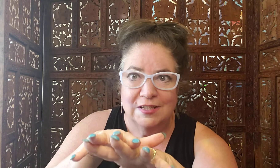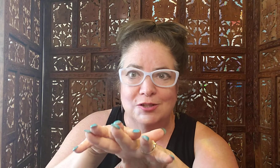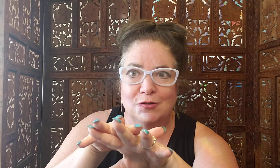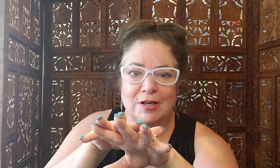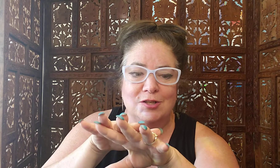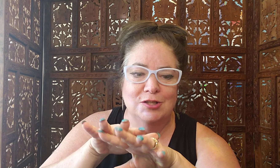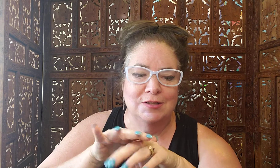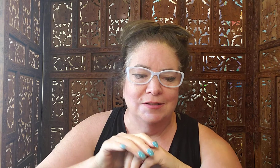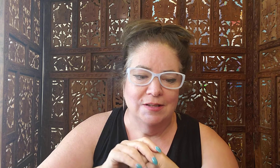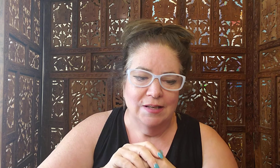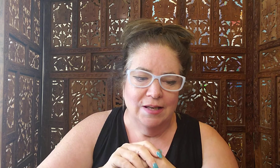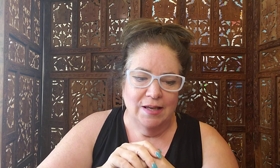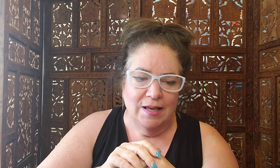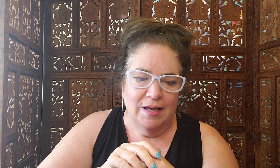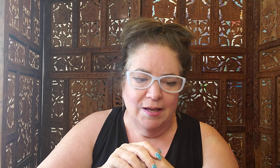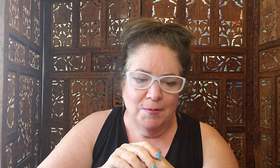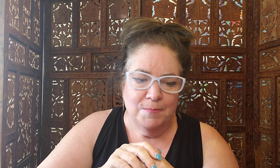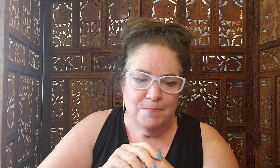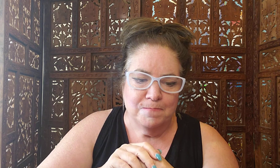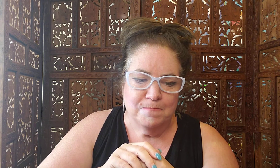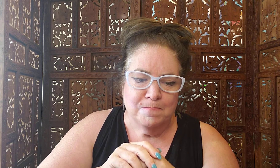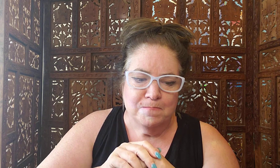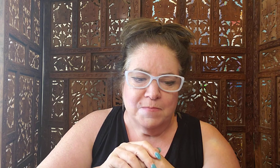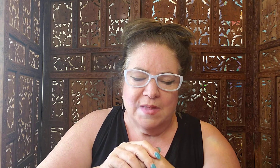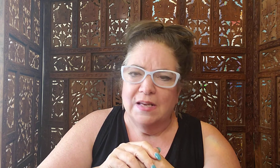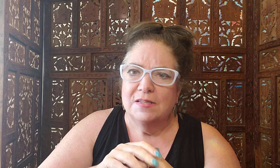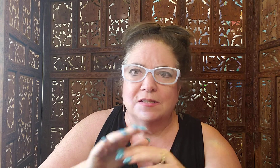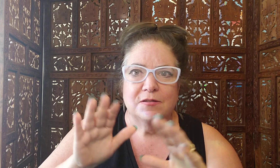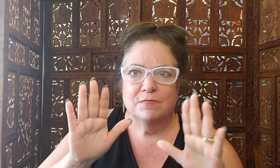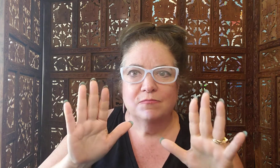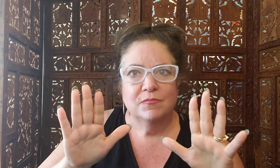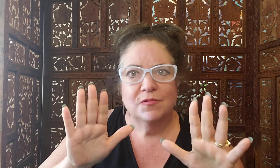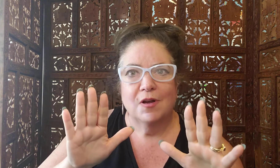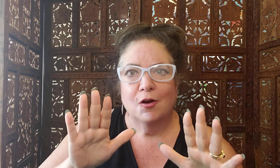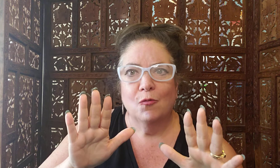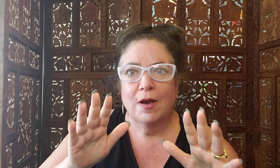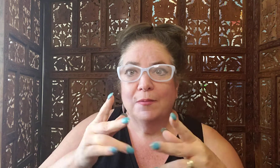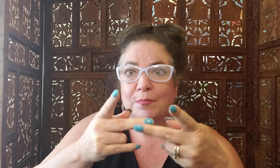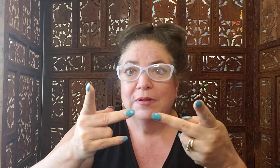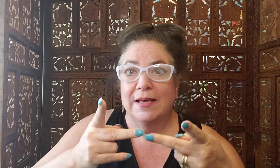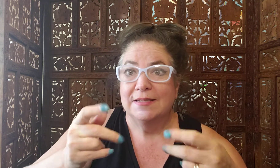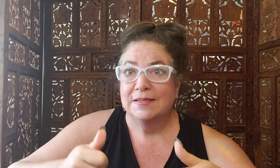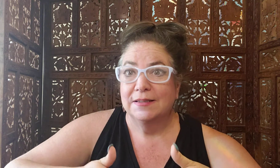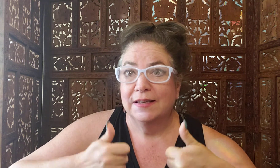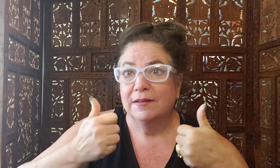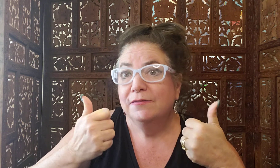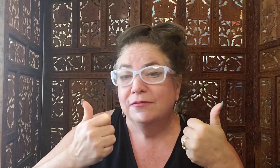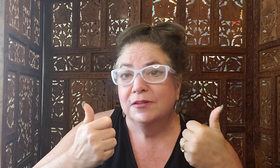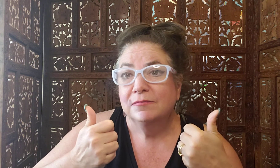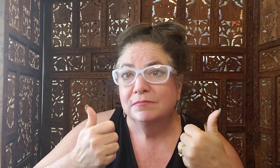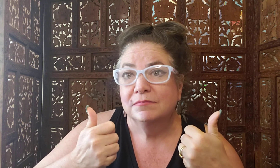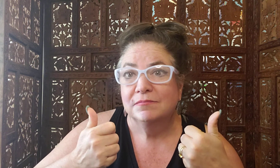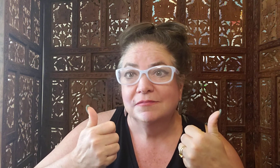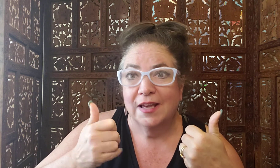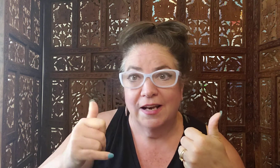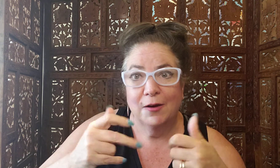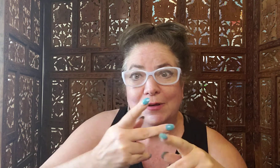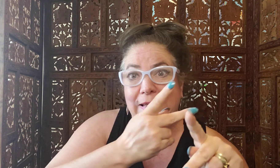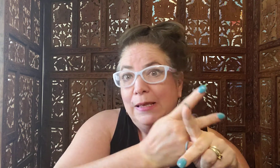integration. Um, it's a great place to live and I would keep